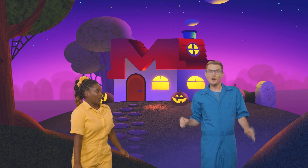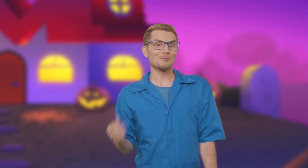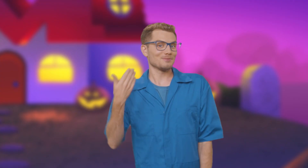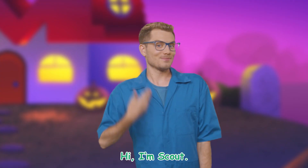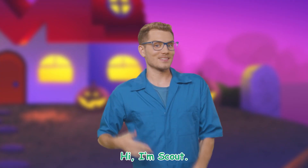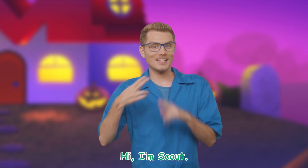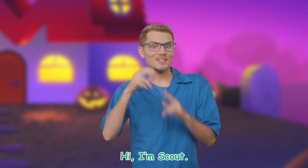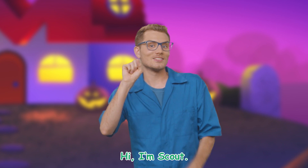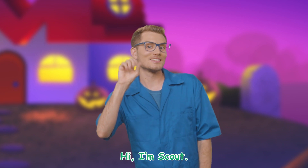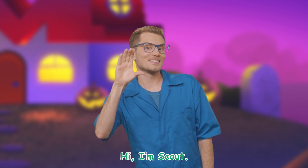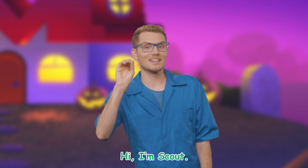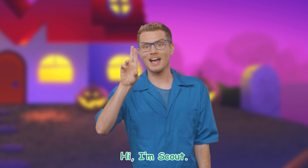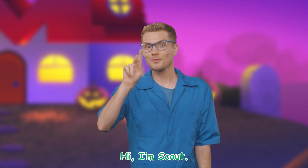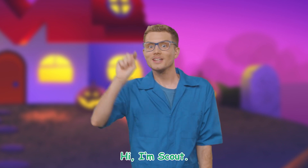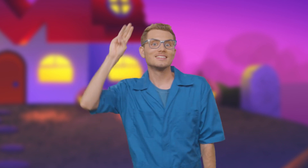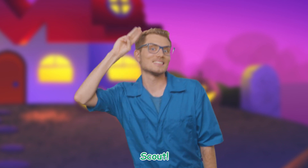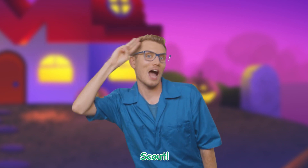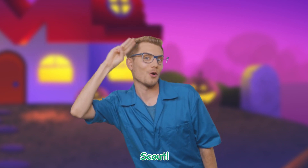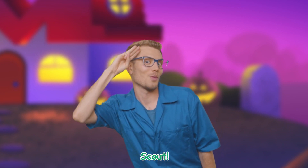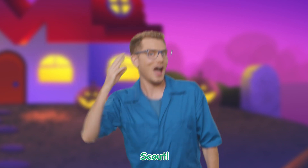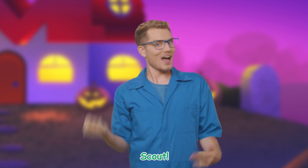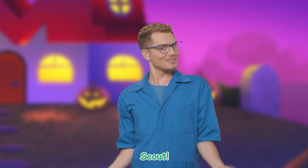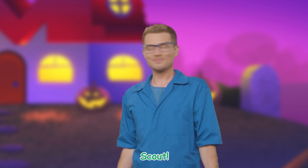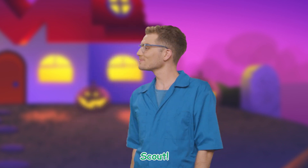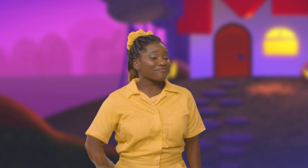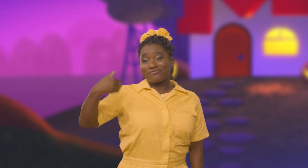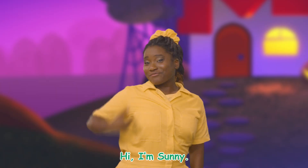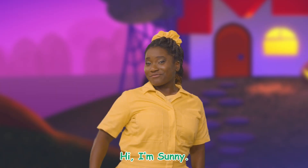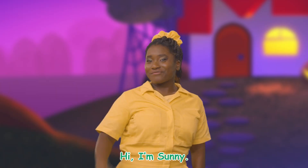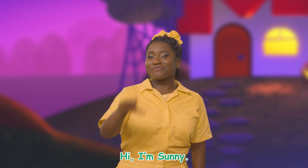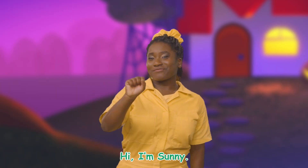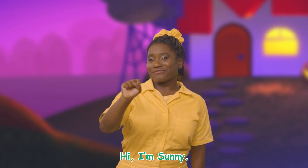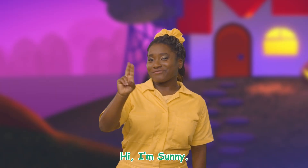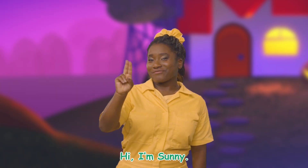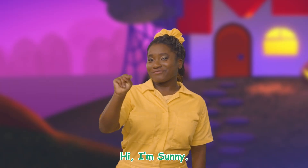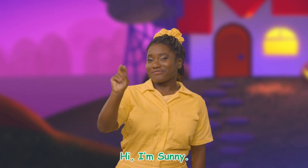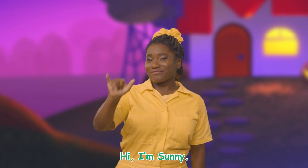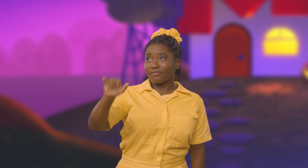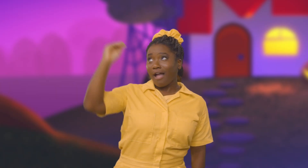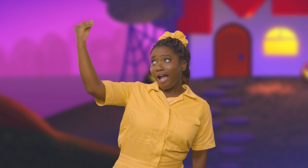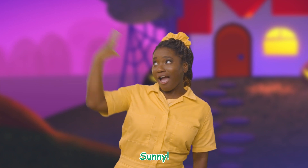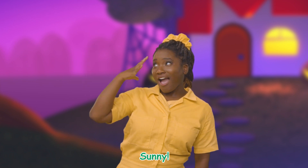Hi, I'm Scout, Scout! Hi, I'm Sunny, Sunny!